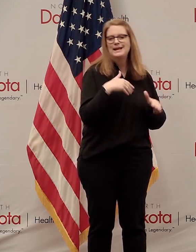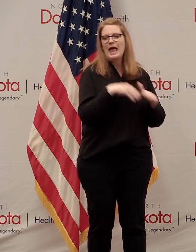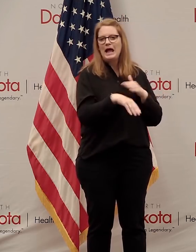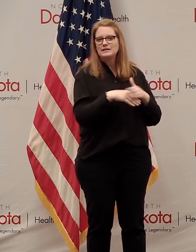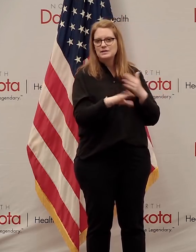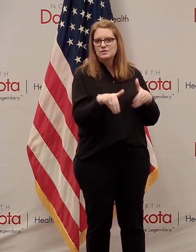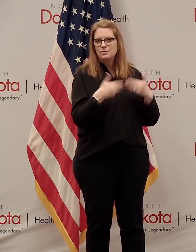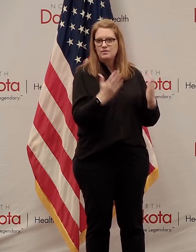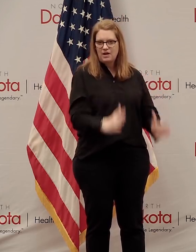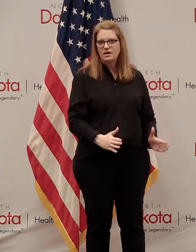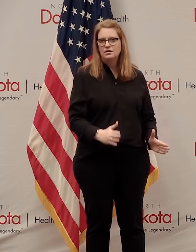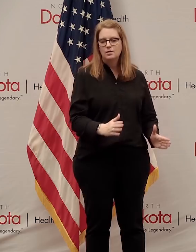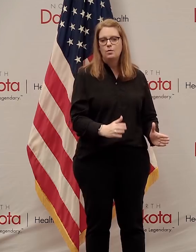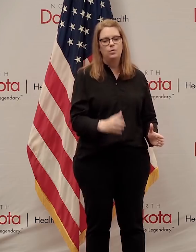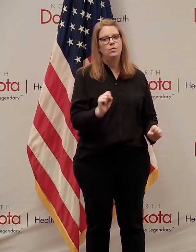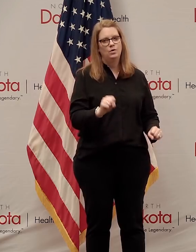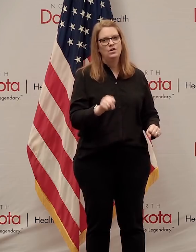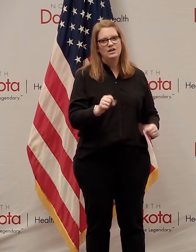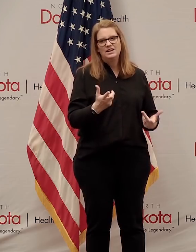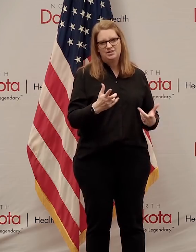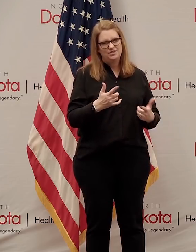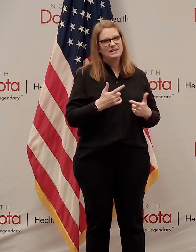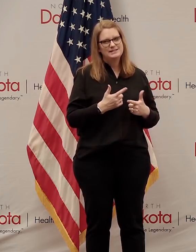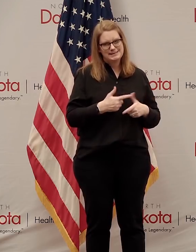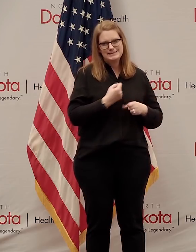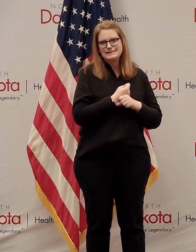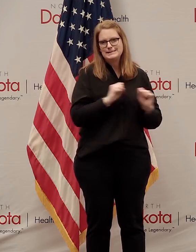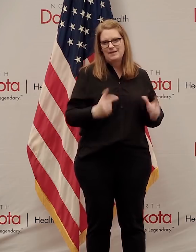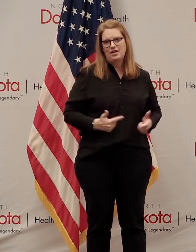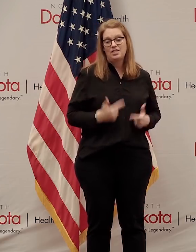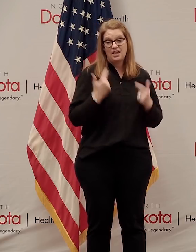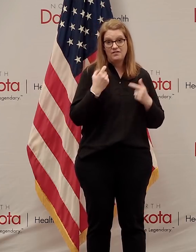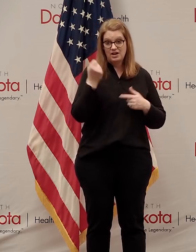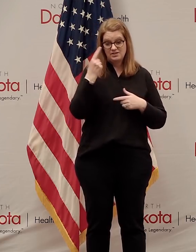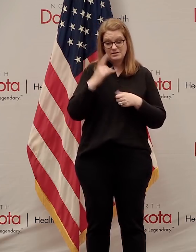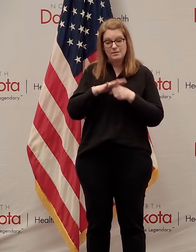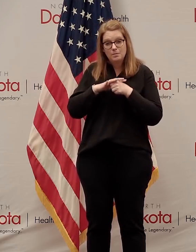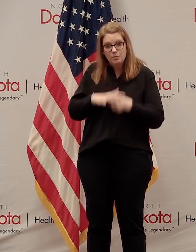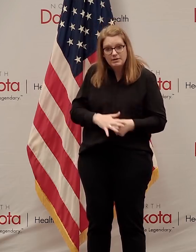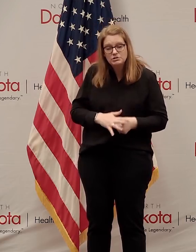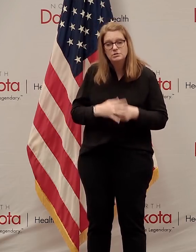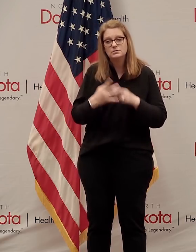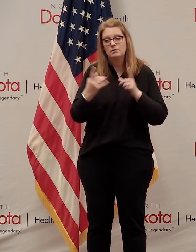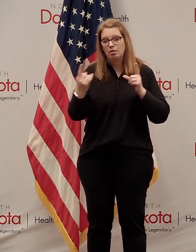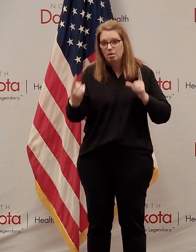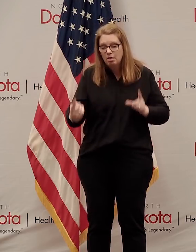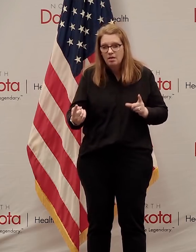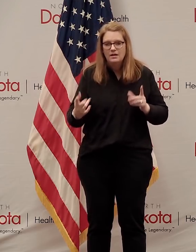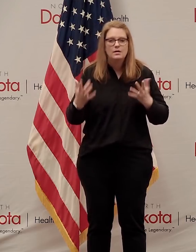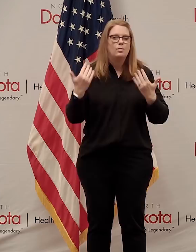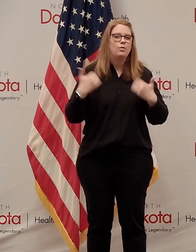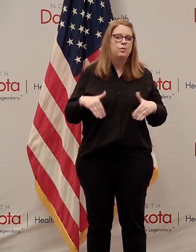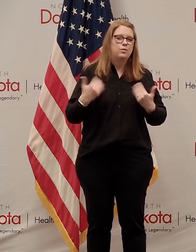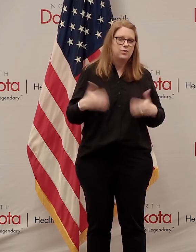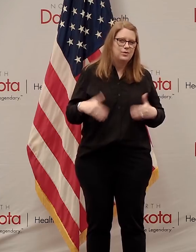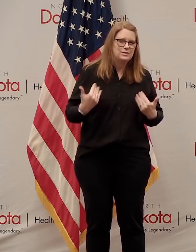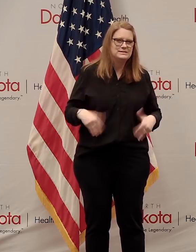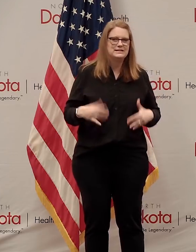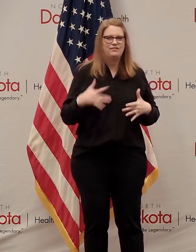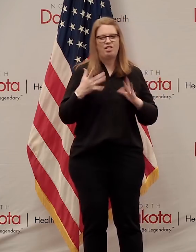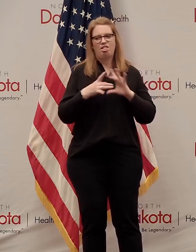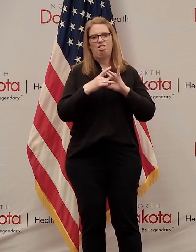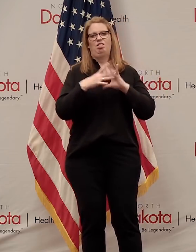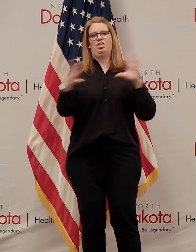life changing and sometimes life savings. And pressures of COVID-19 physical distancing create obstacles. The opportunity to use